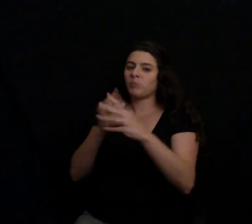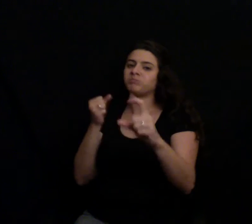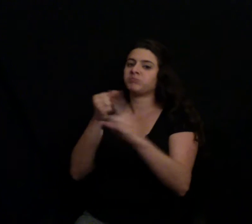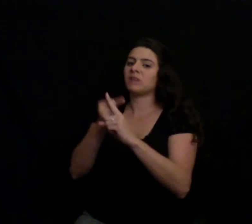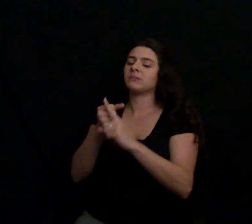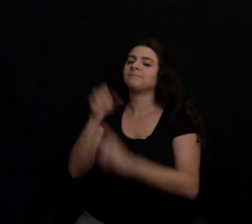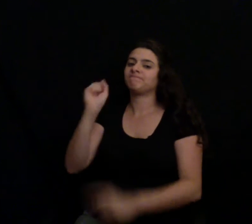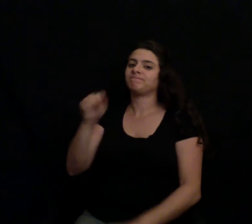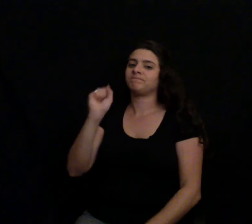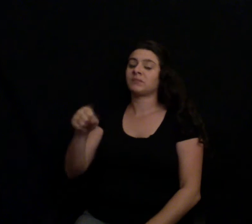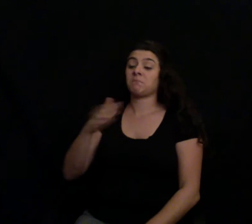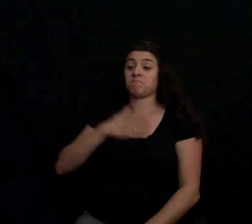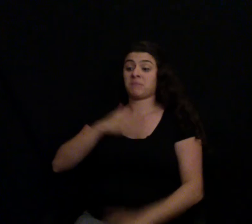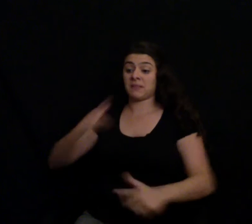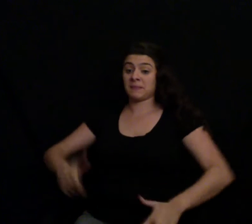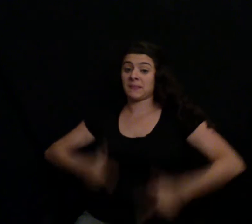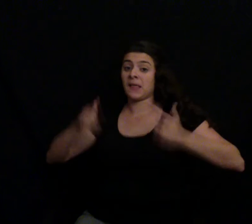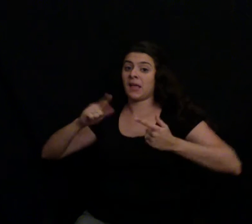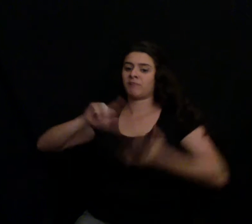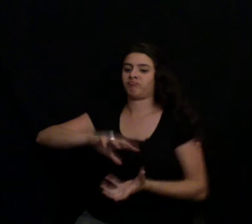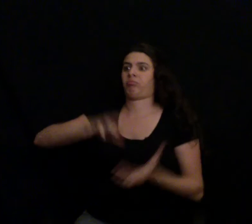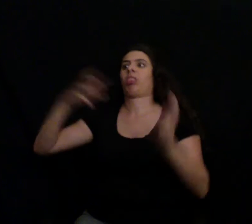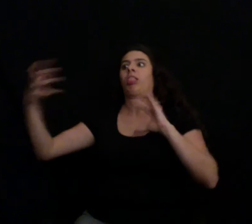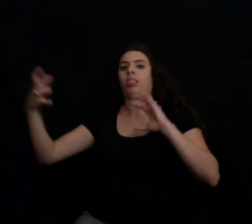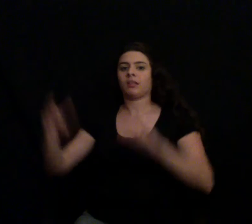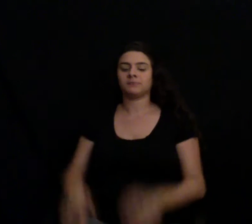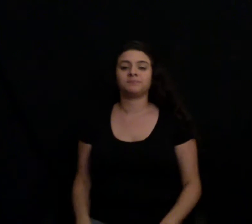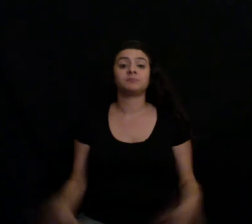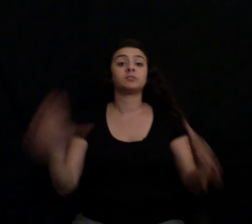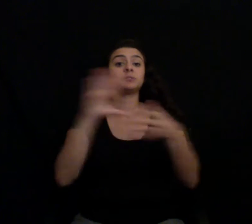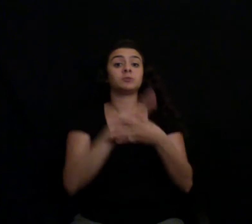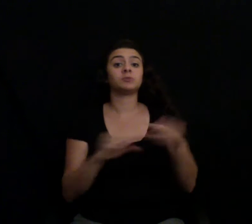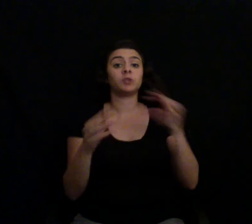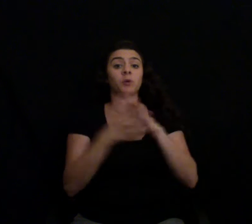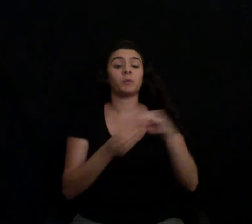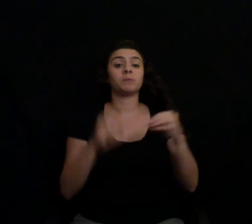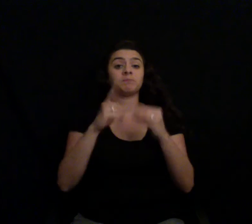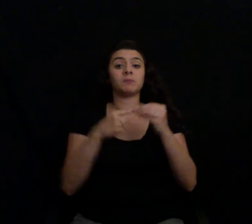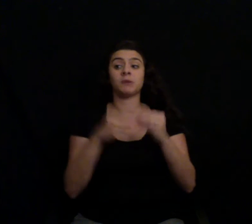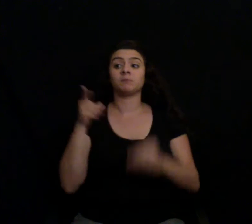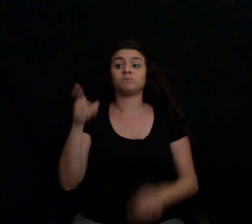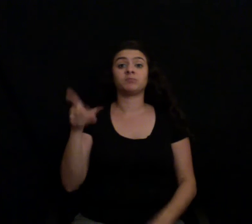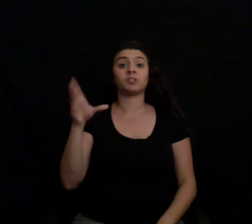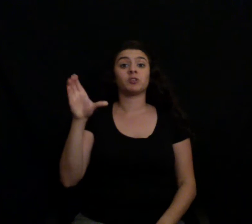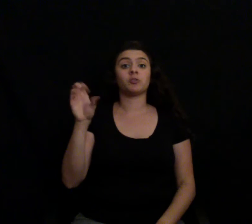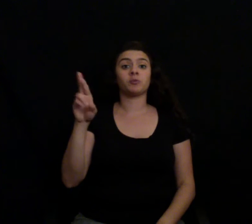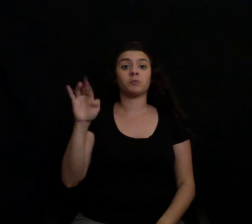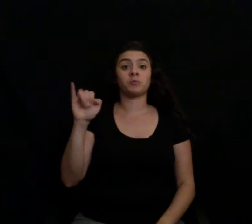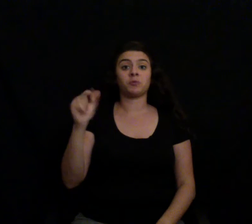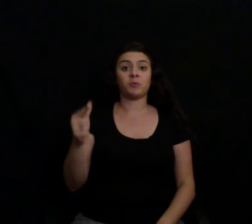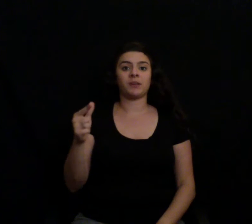upside down. I'll just put it that way. The story of Craig Watts and Leah Garces, this week on Upvoted by Red.